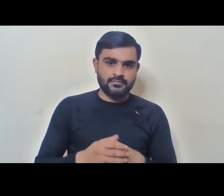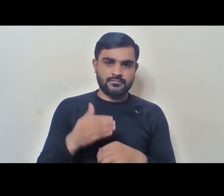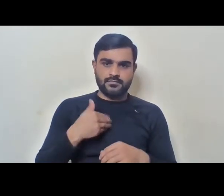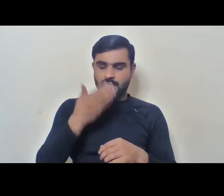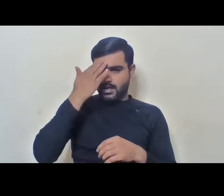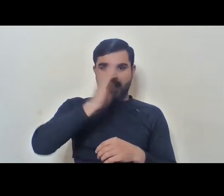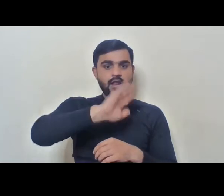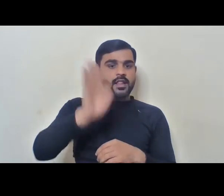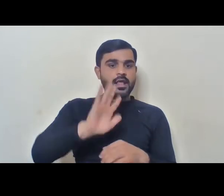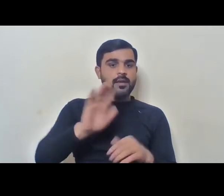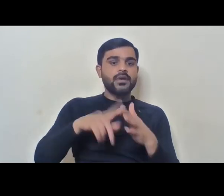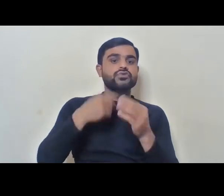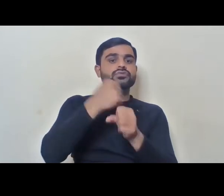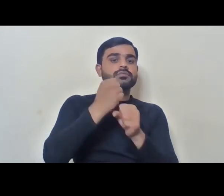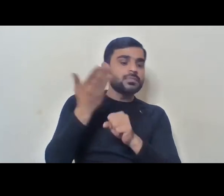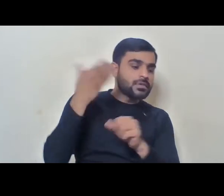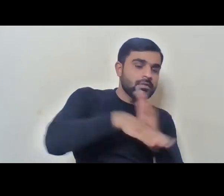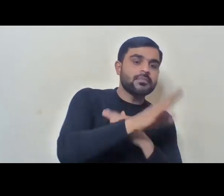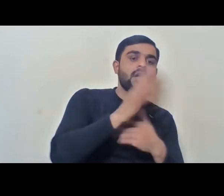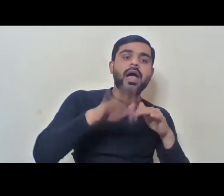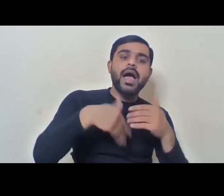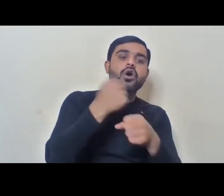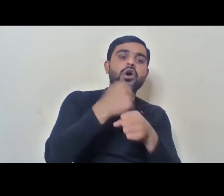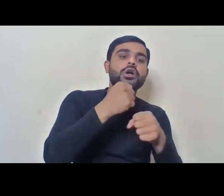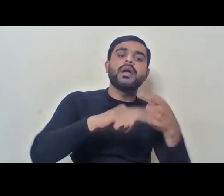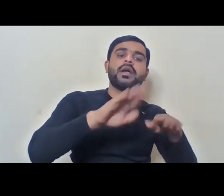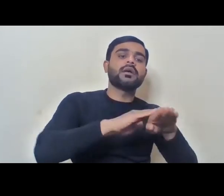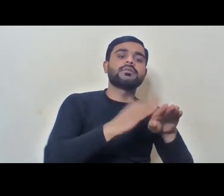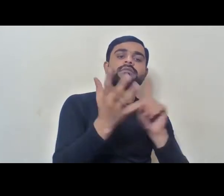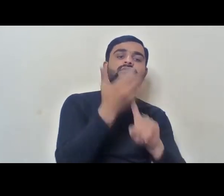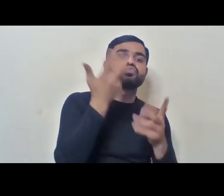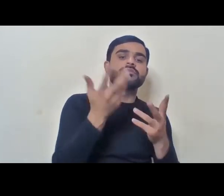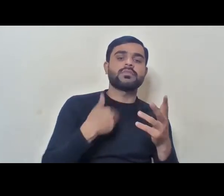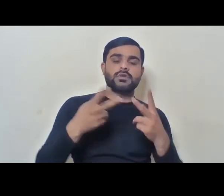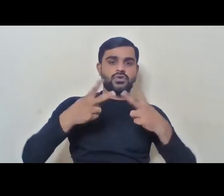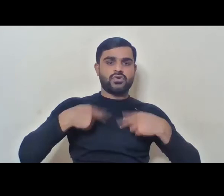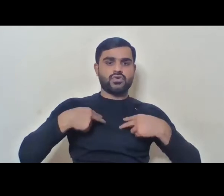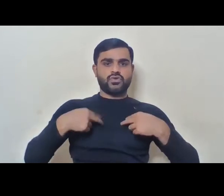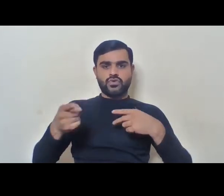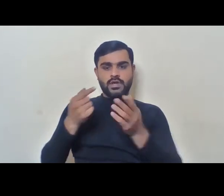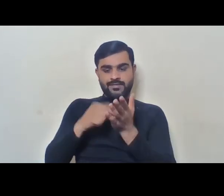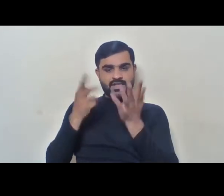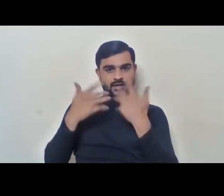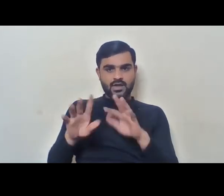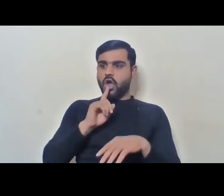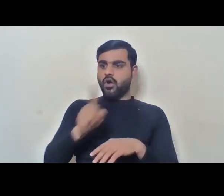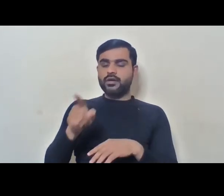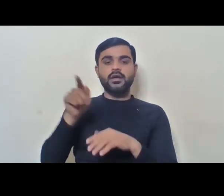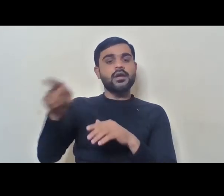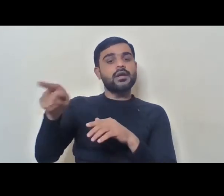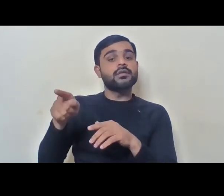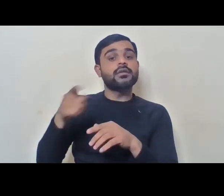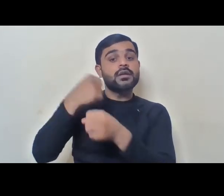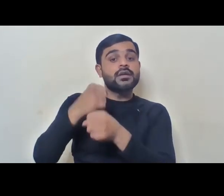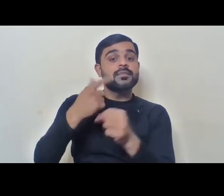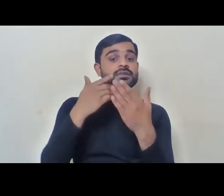never get an entry into the government, how will I get government experience? And the court has in fact passed a favorable order and asking that government